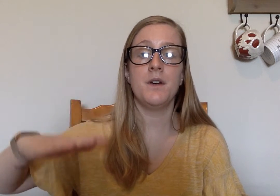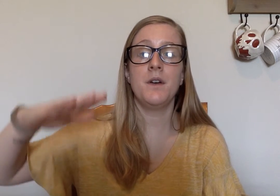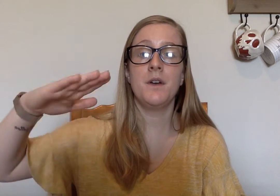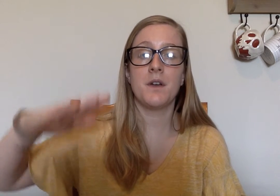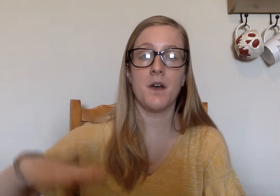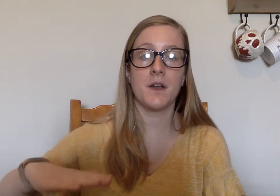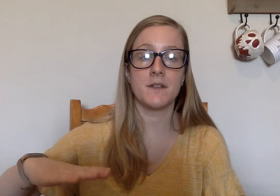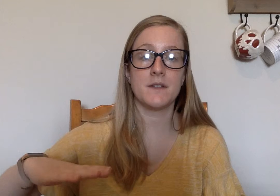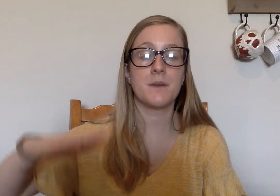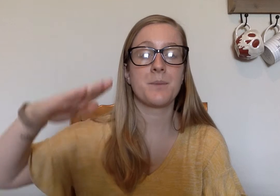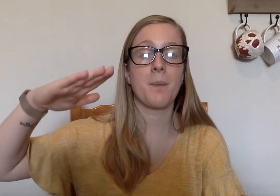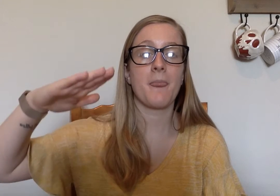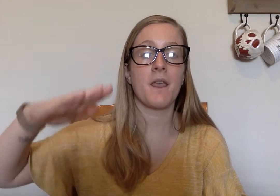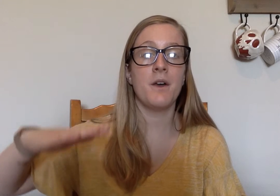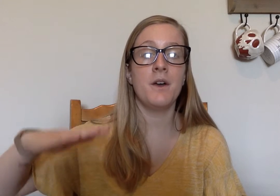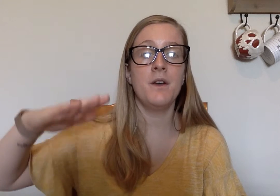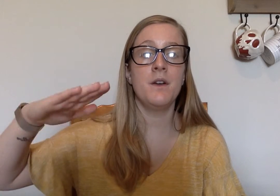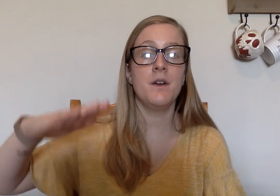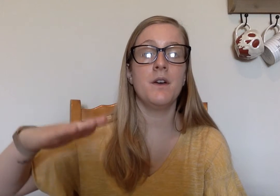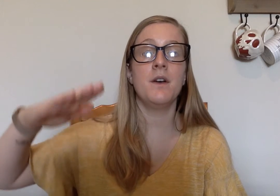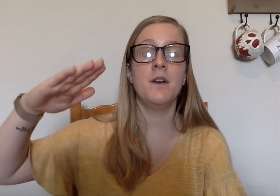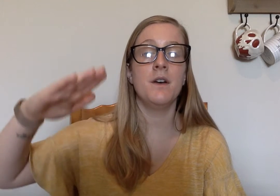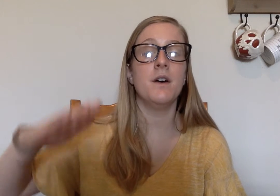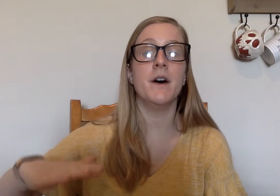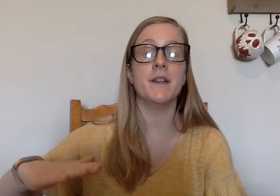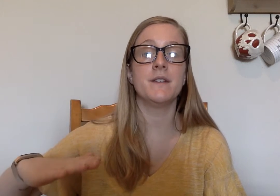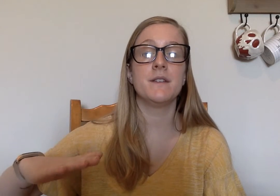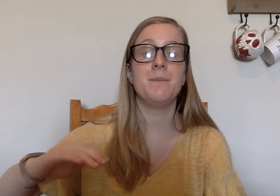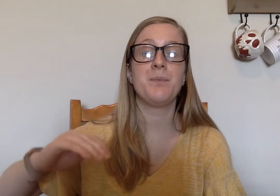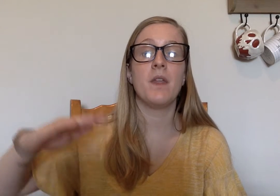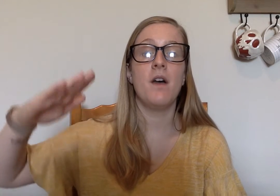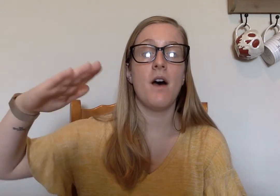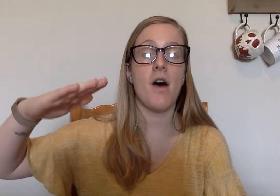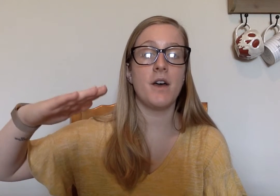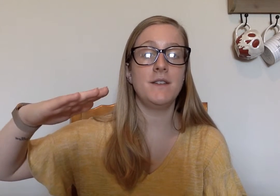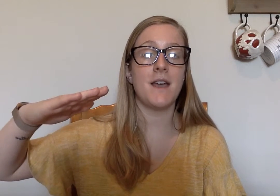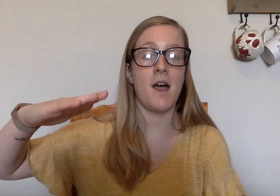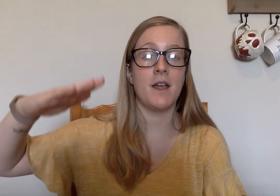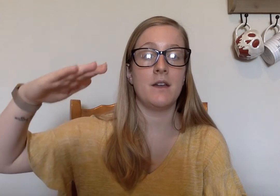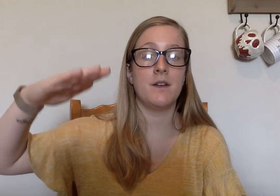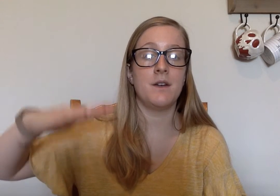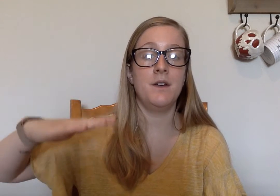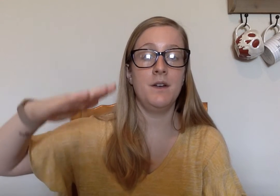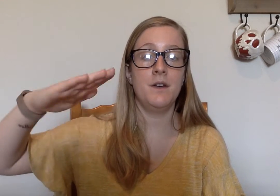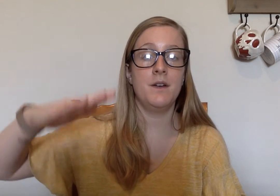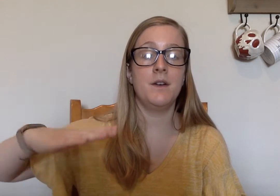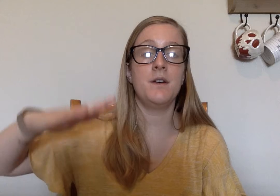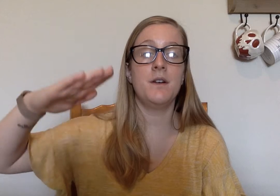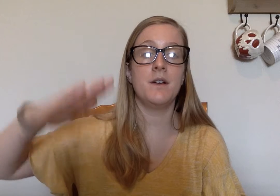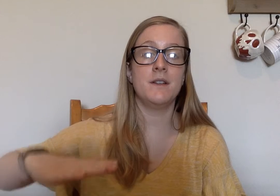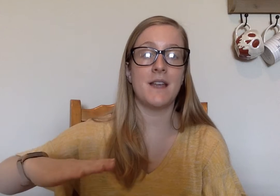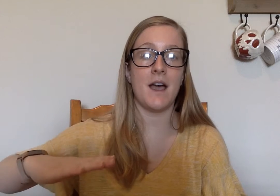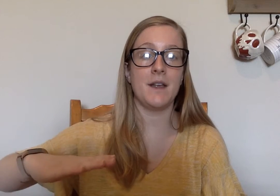uh, us. Uh, uh, us. Untie. Uh, uh, untie.